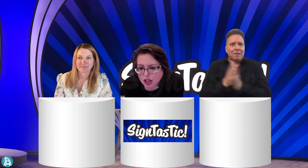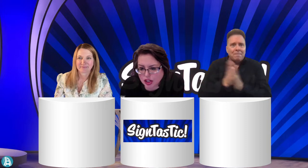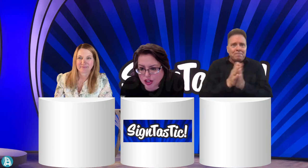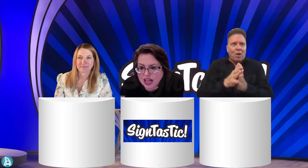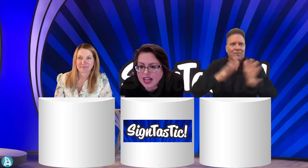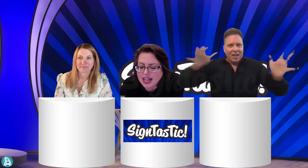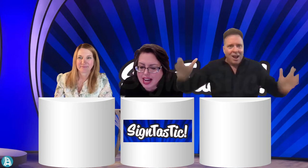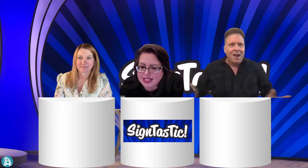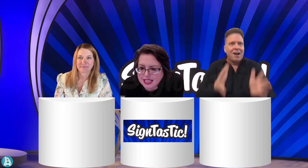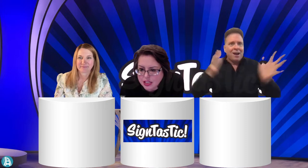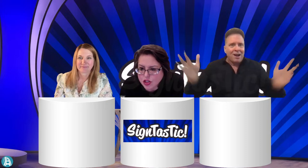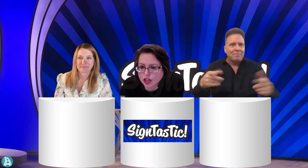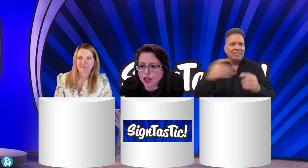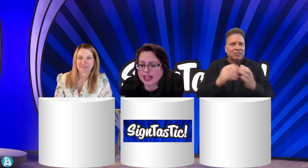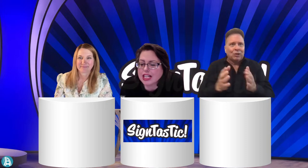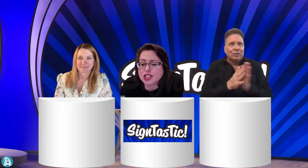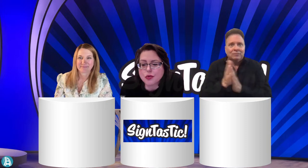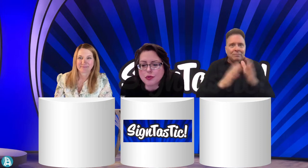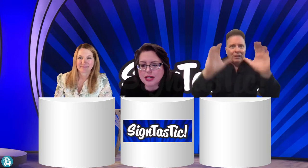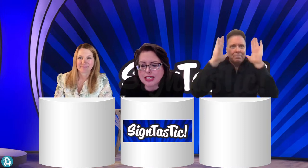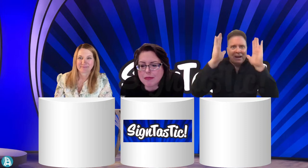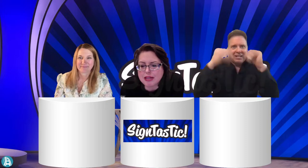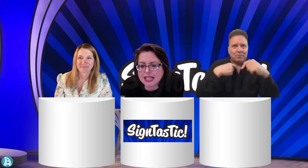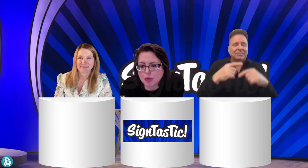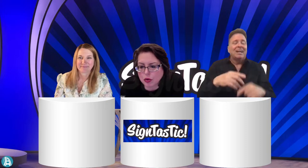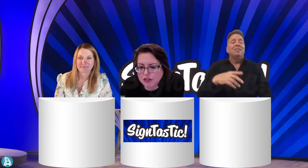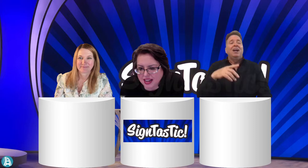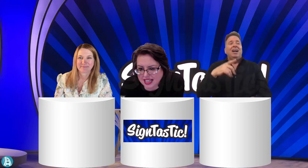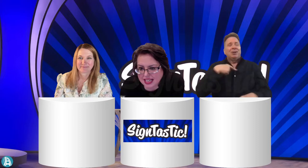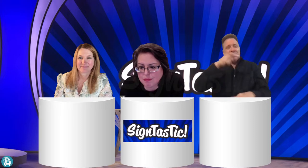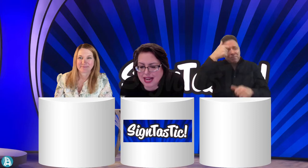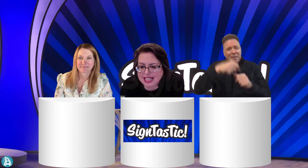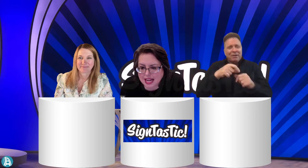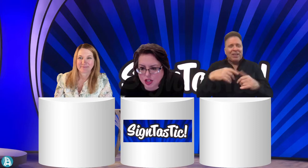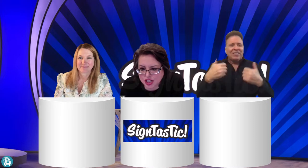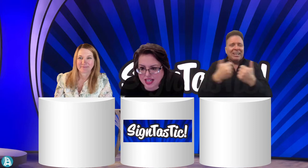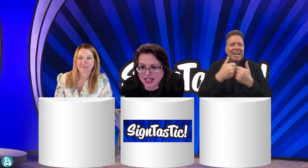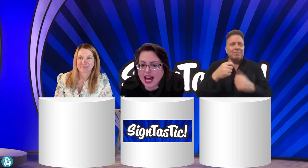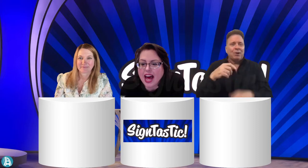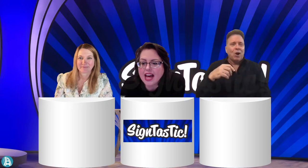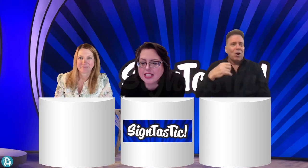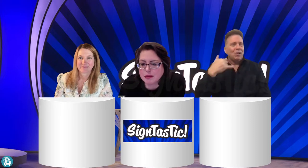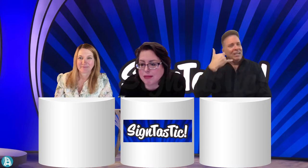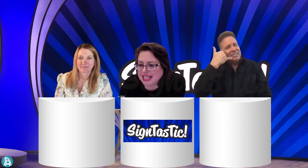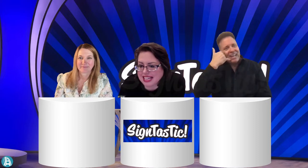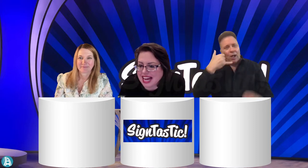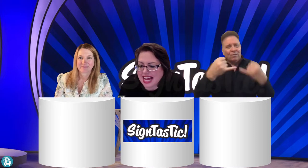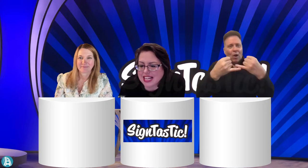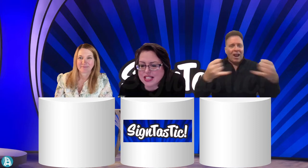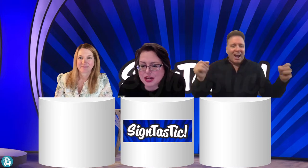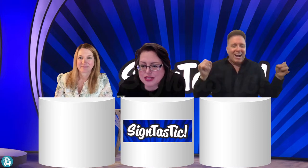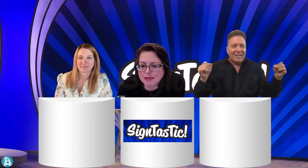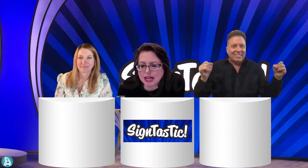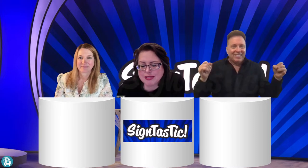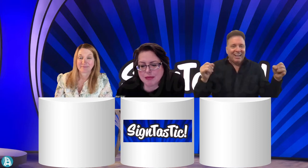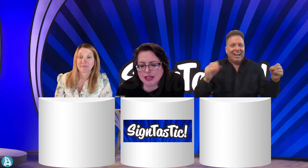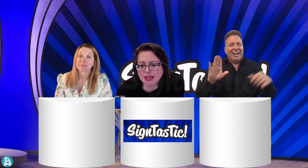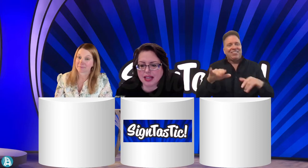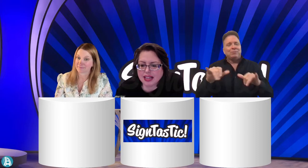learn as a teacher. And I just always wanted to keep the kids motivated and pay attention to me. And so sometimes they'd be like,